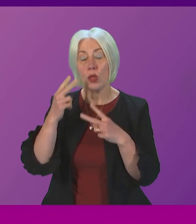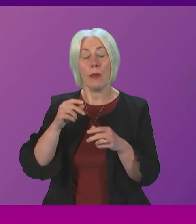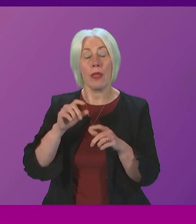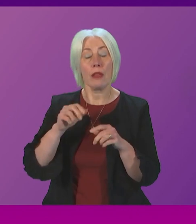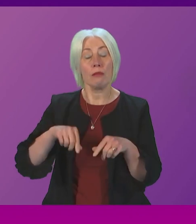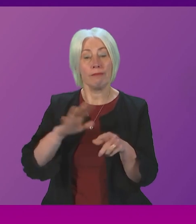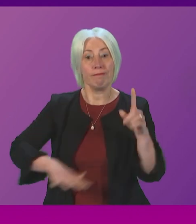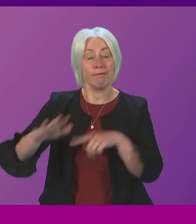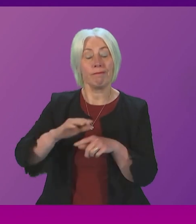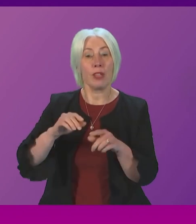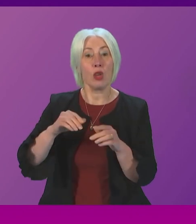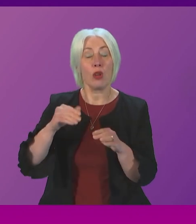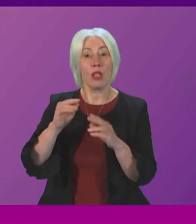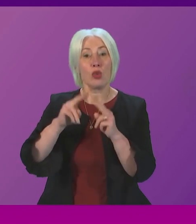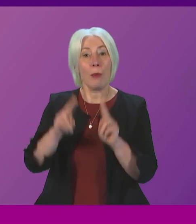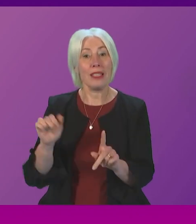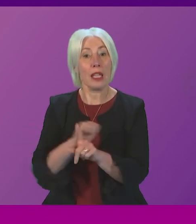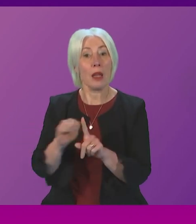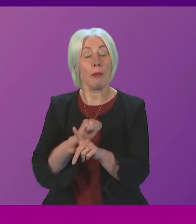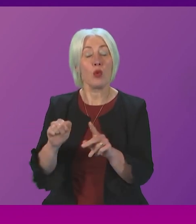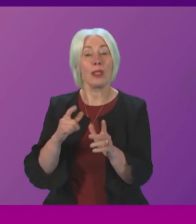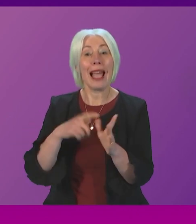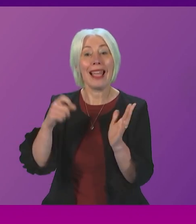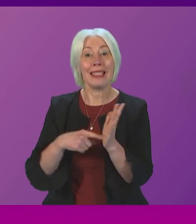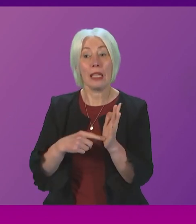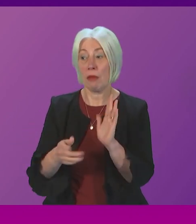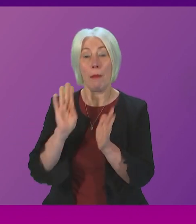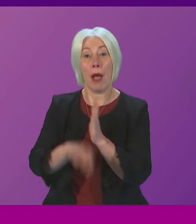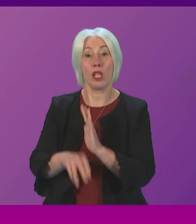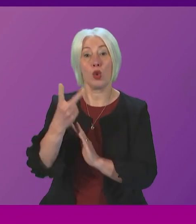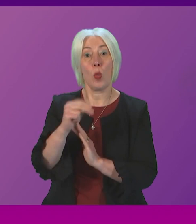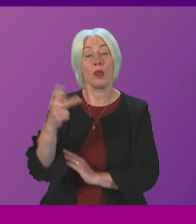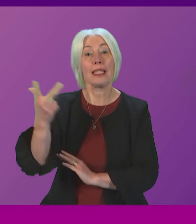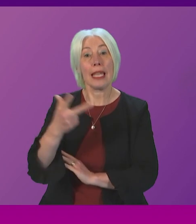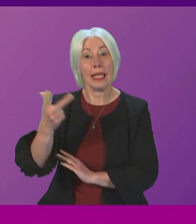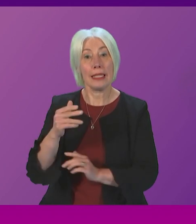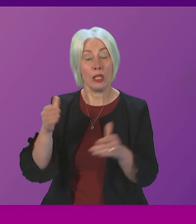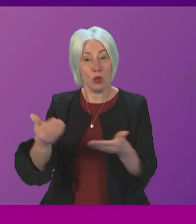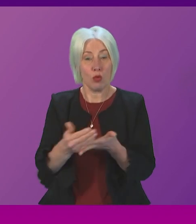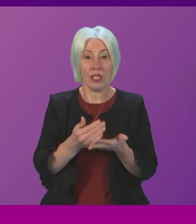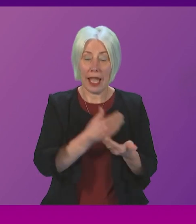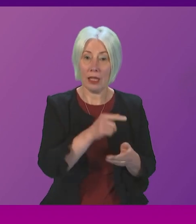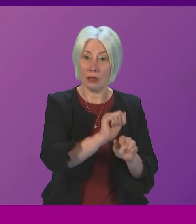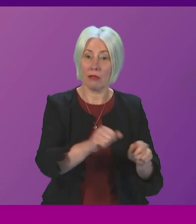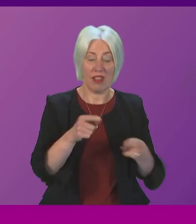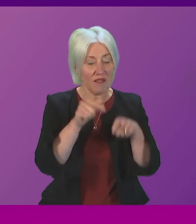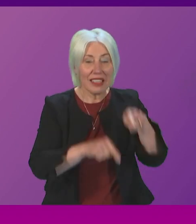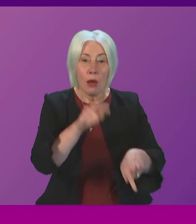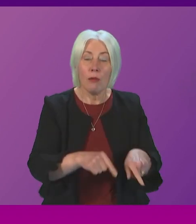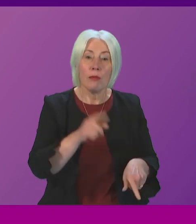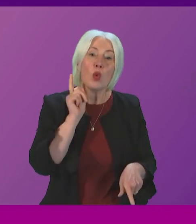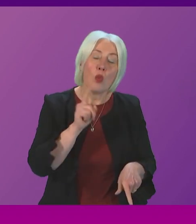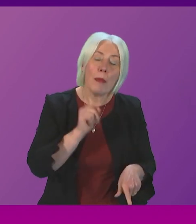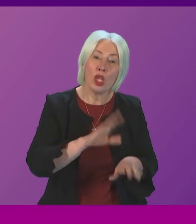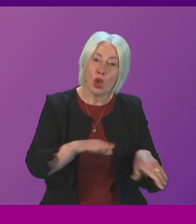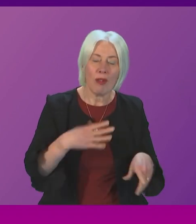Act Act was passed by this Parliament in February 2018 to give greater protections to victims particularly women and children from